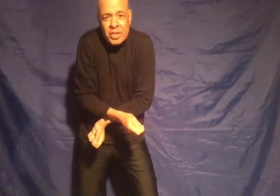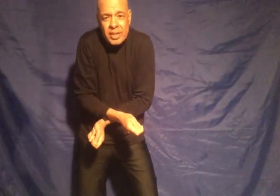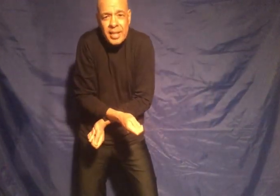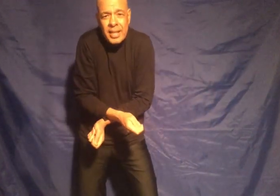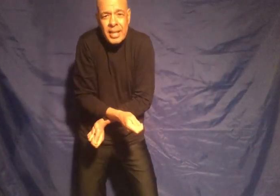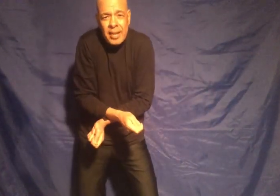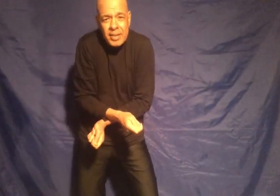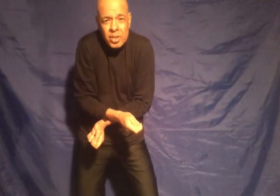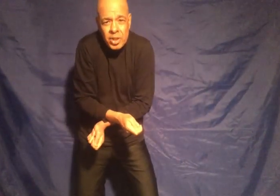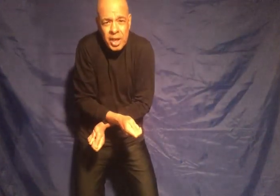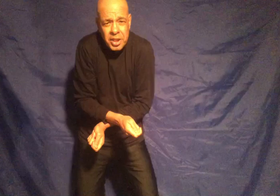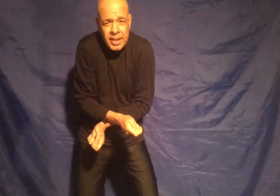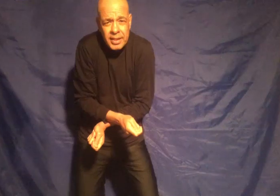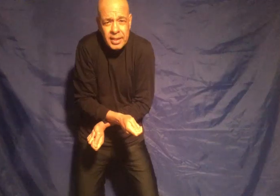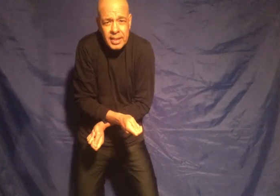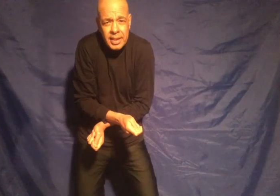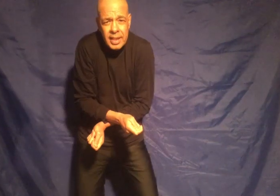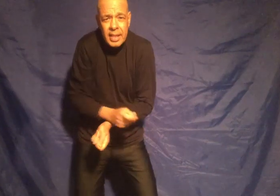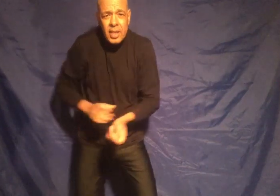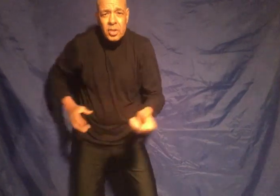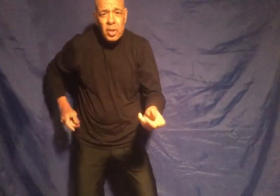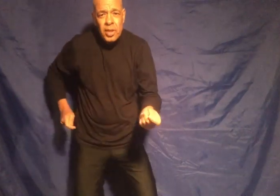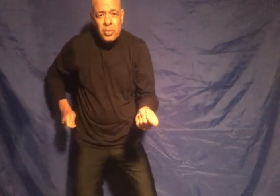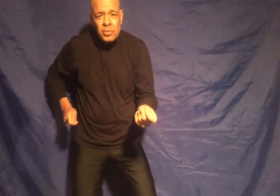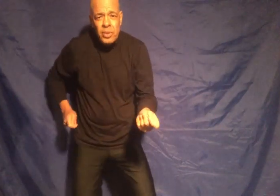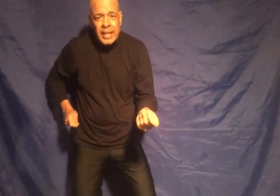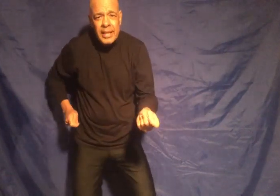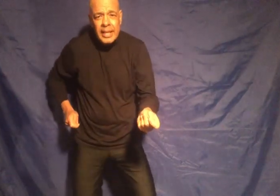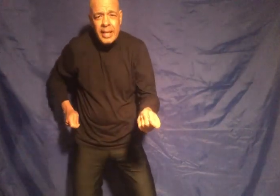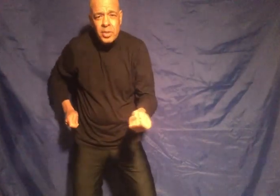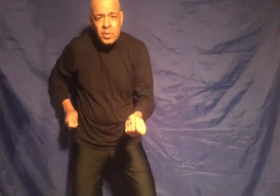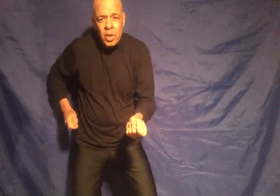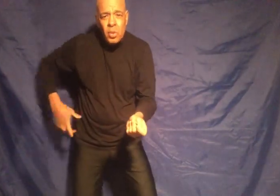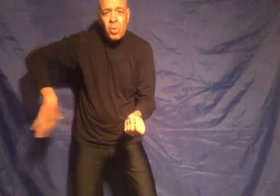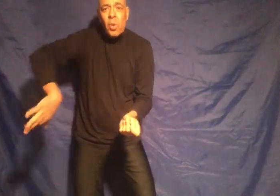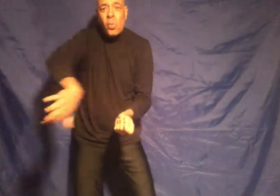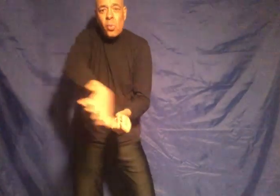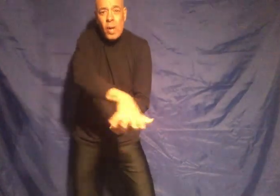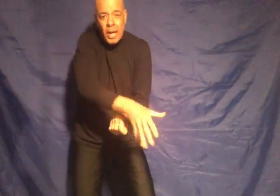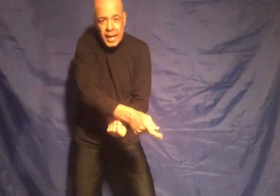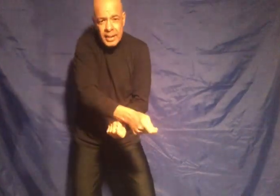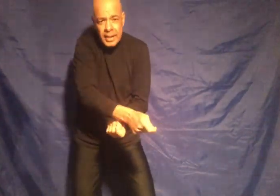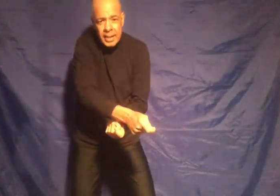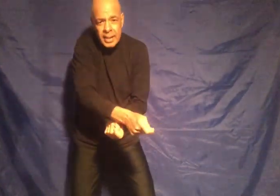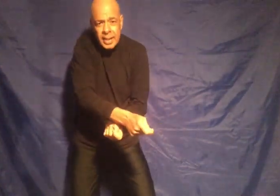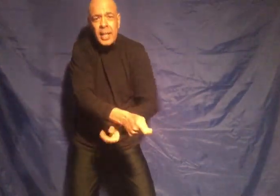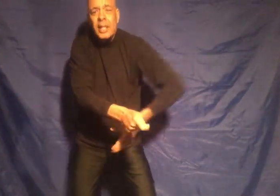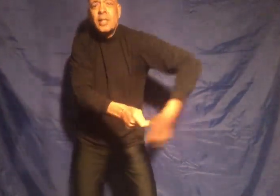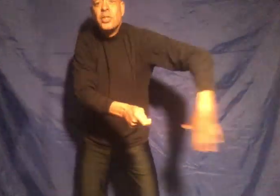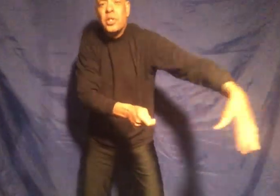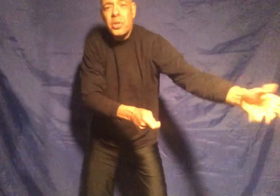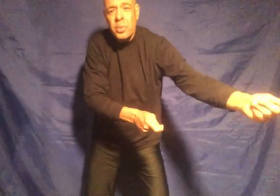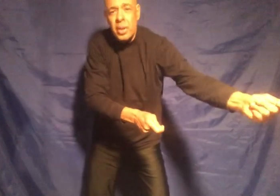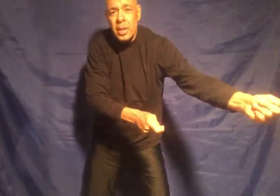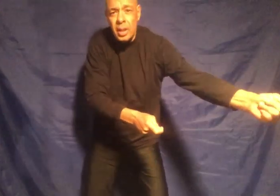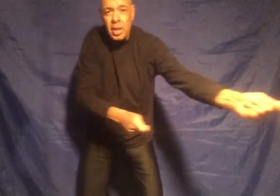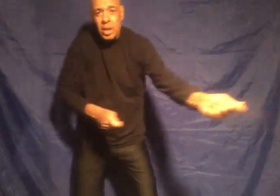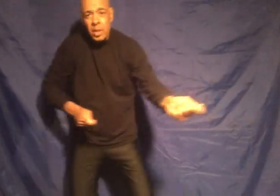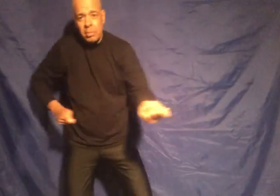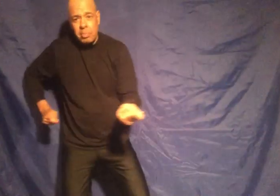and this is not good so you really need to go one two and